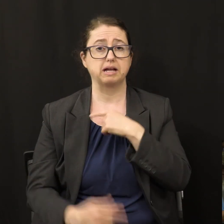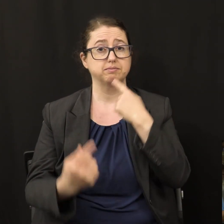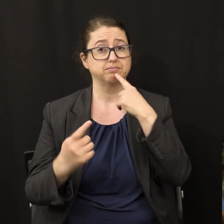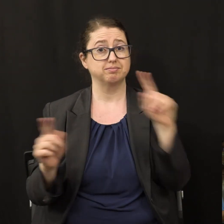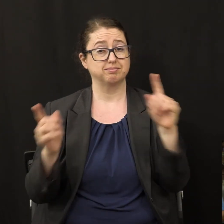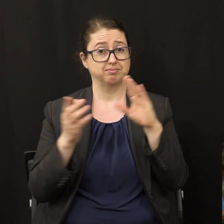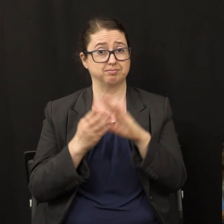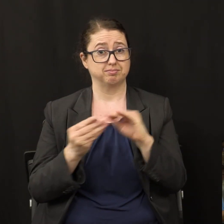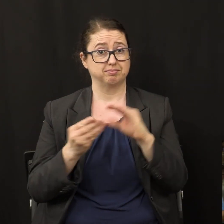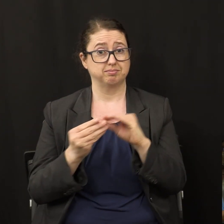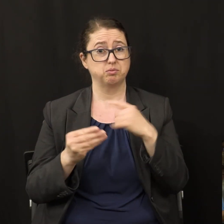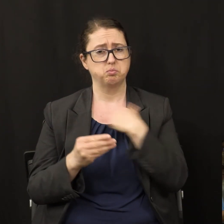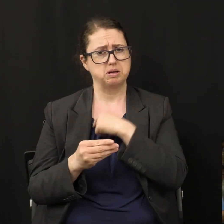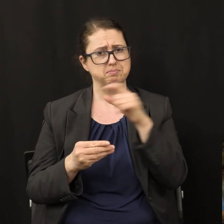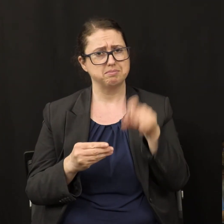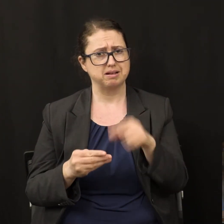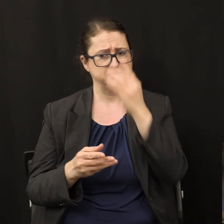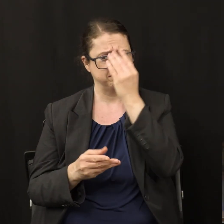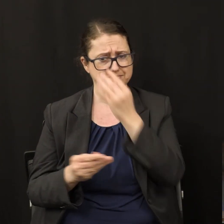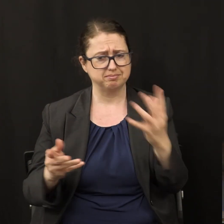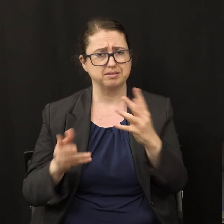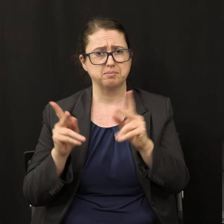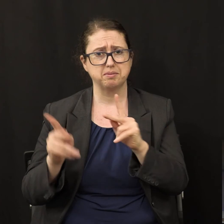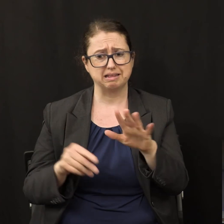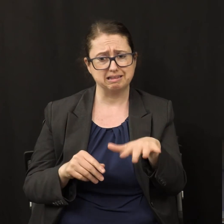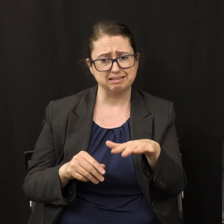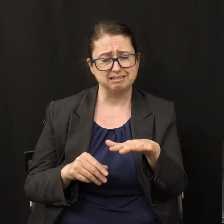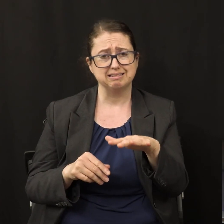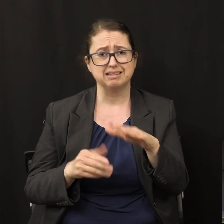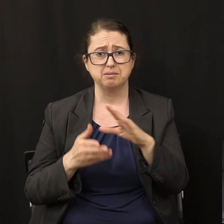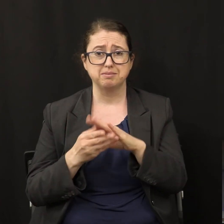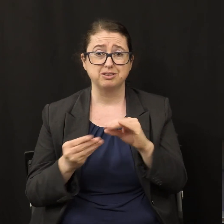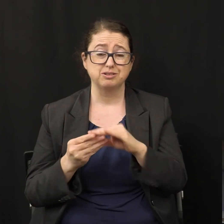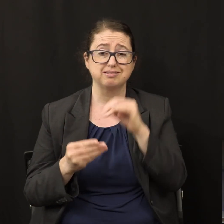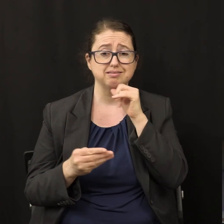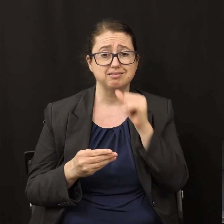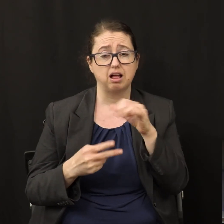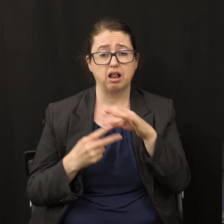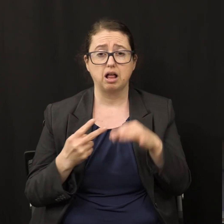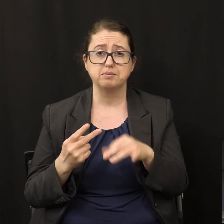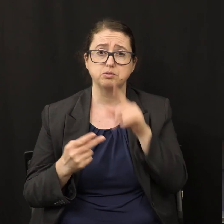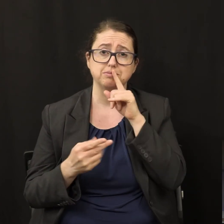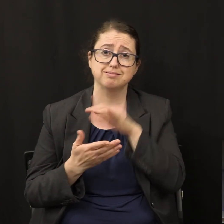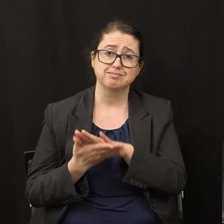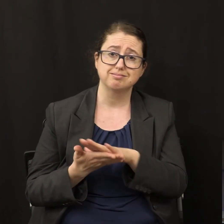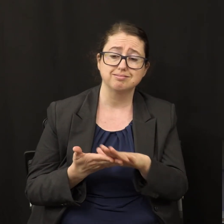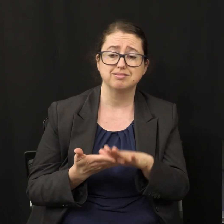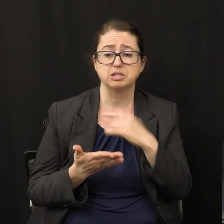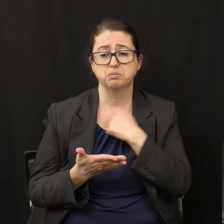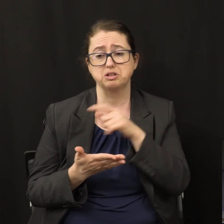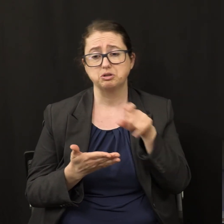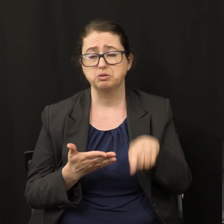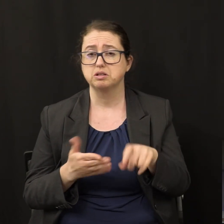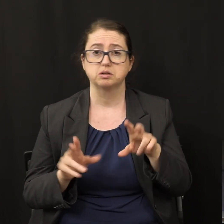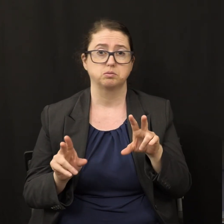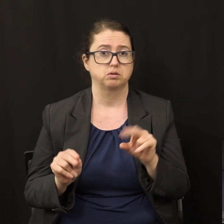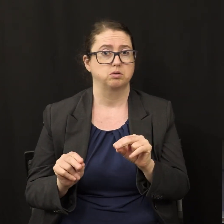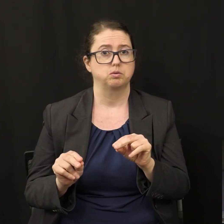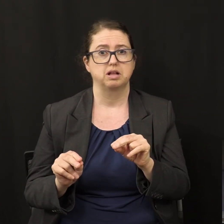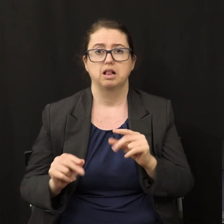people are aware that these messages are not simply optional well they're nice and we should do it no it's a matter of life and